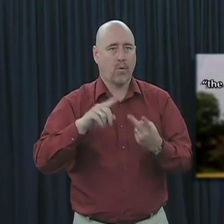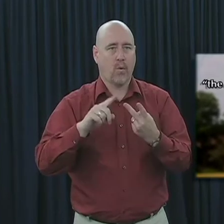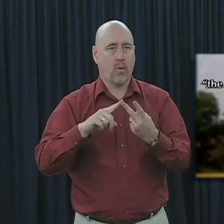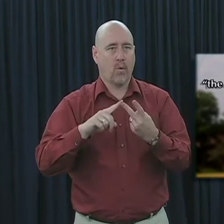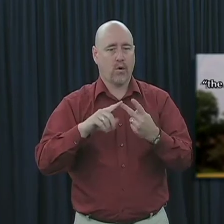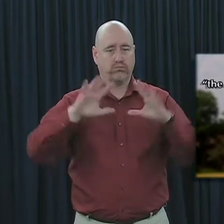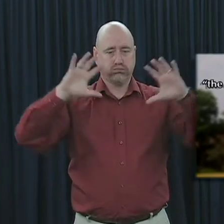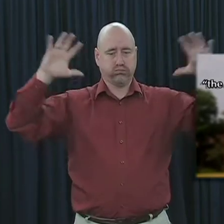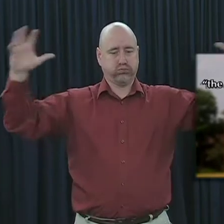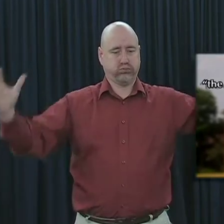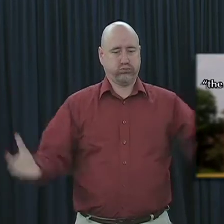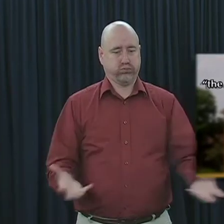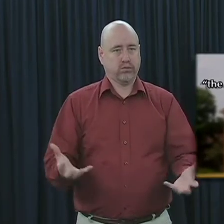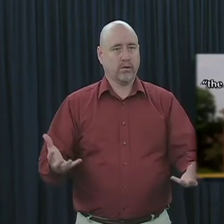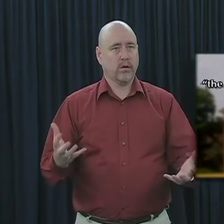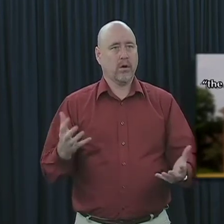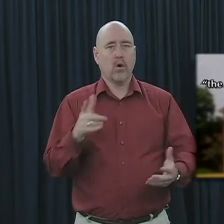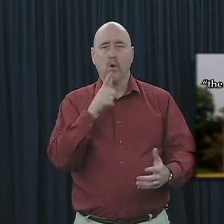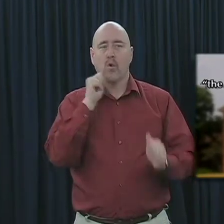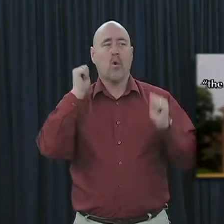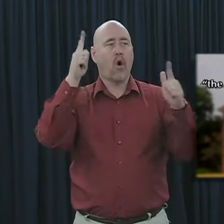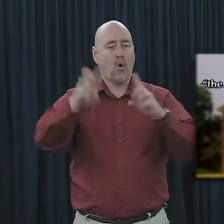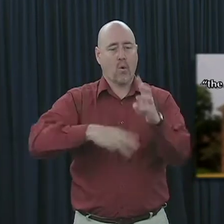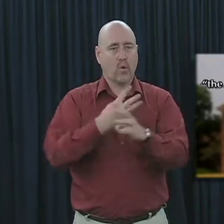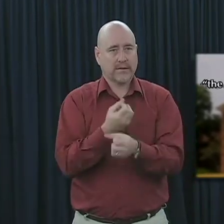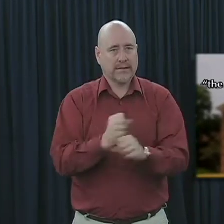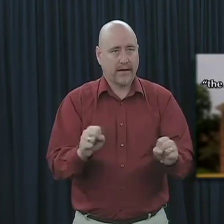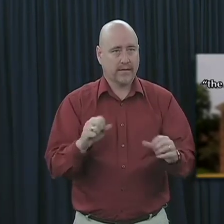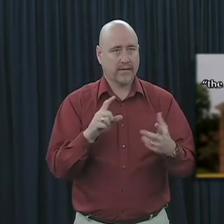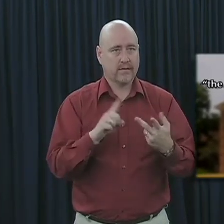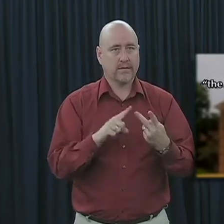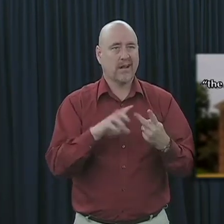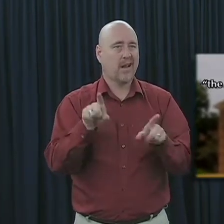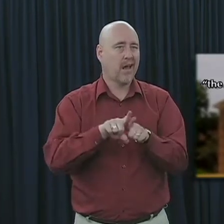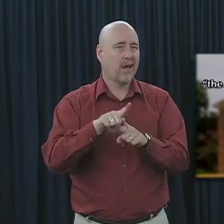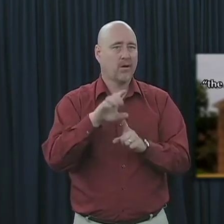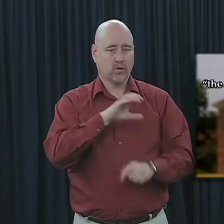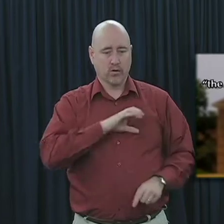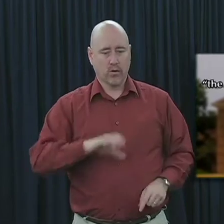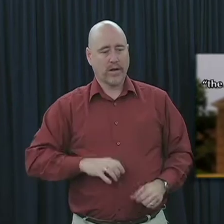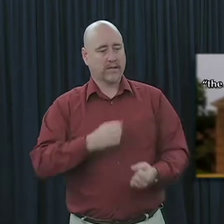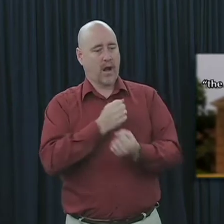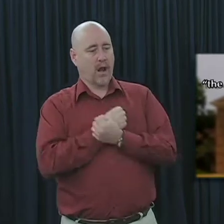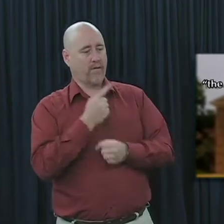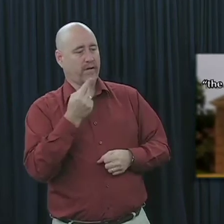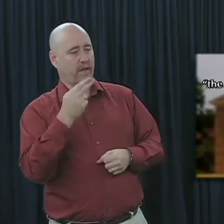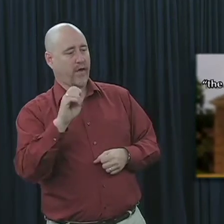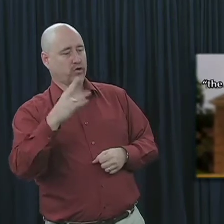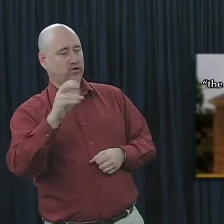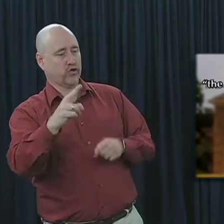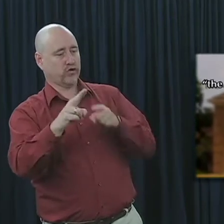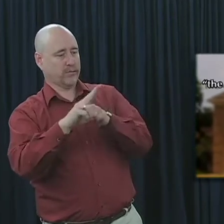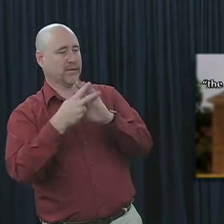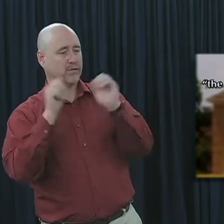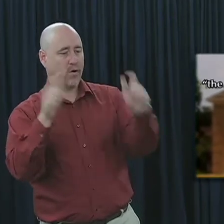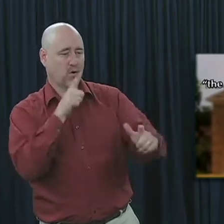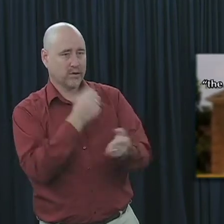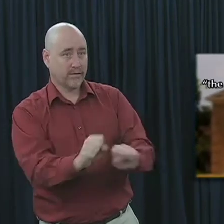universal sense, referring to the saved all over the world, such as, Christ loved the church, or, in a specific